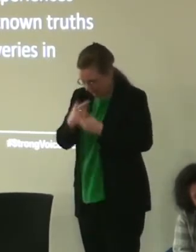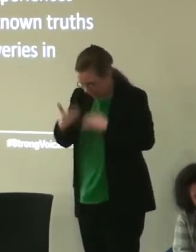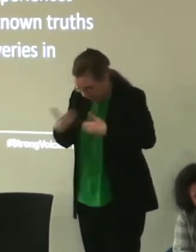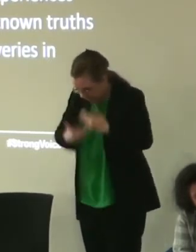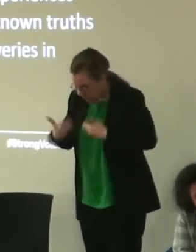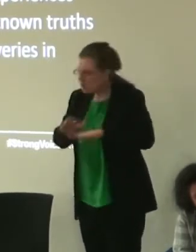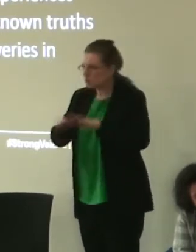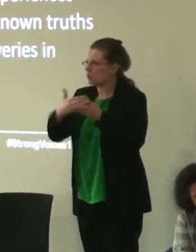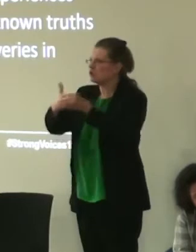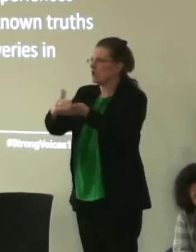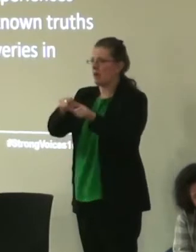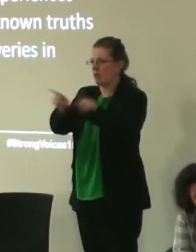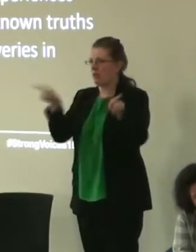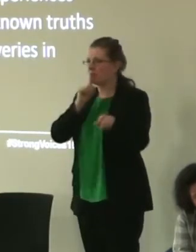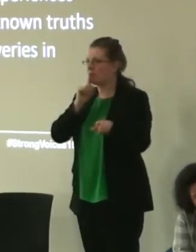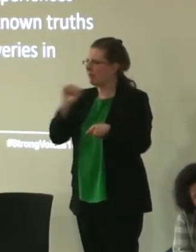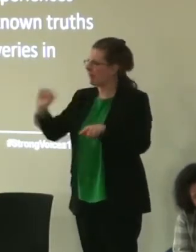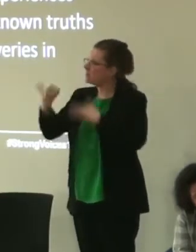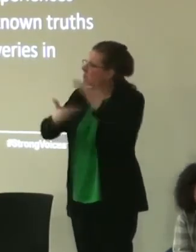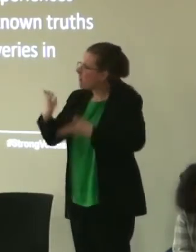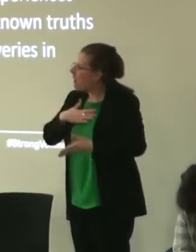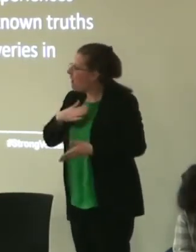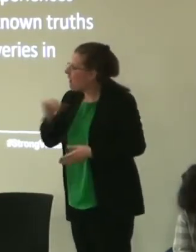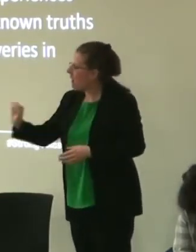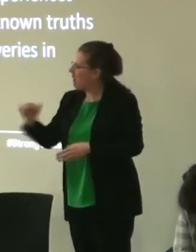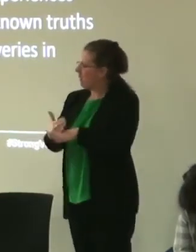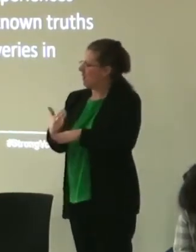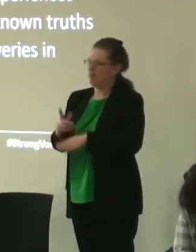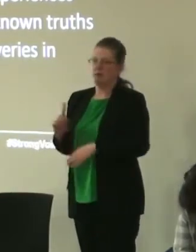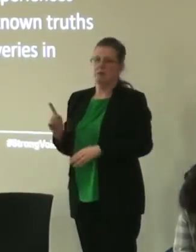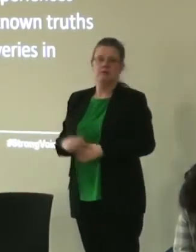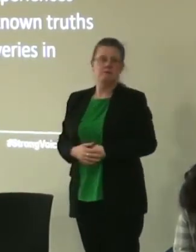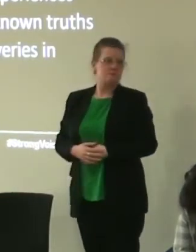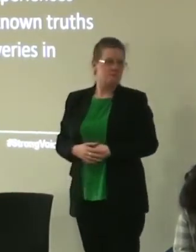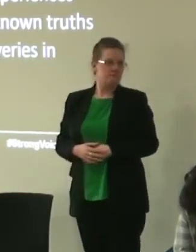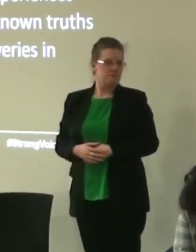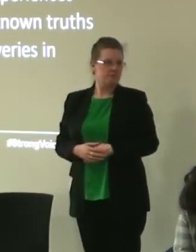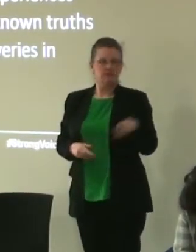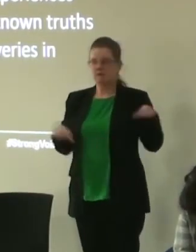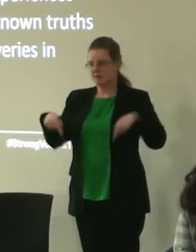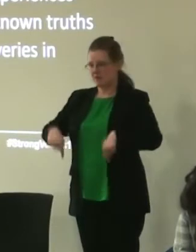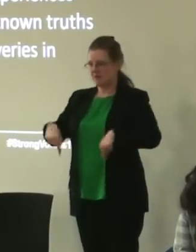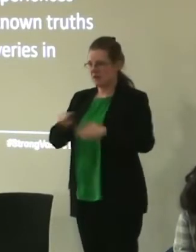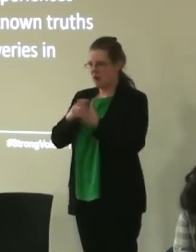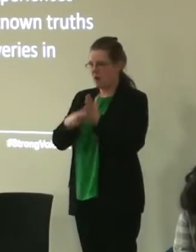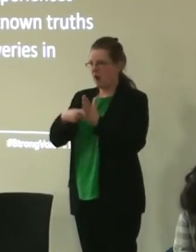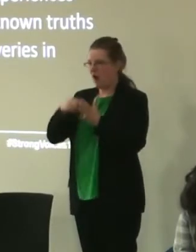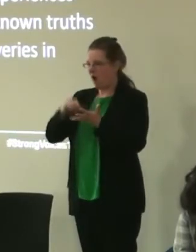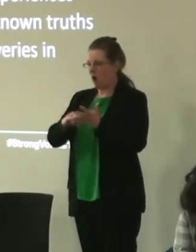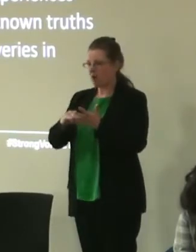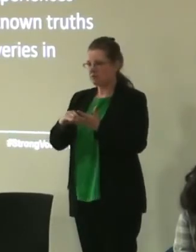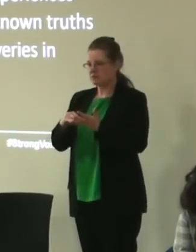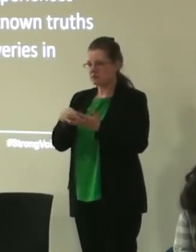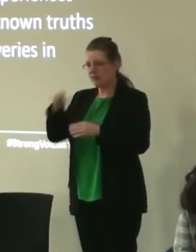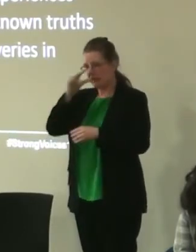that adds into the point Yeah, really good point and I think in the arts sector and actually in